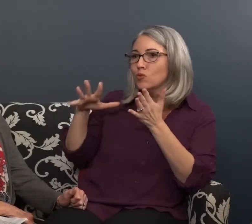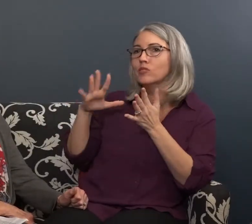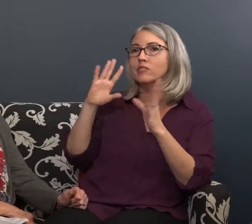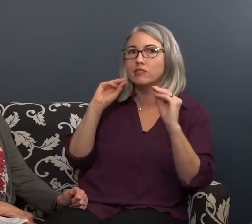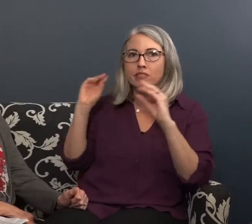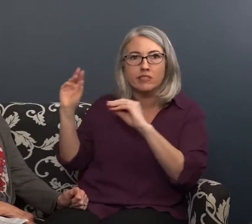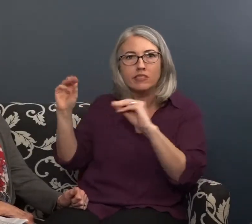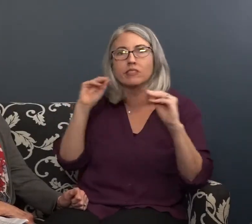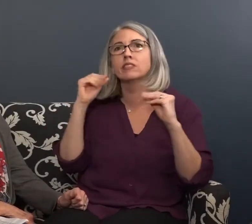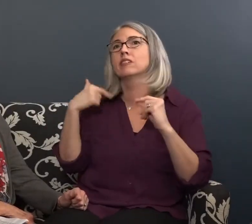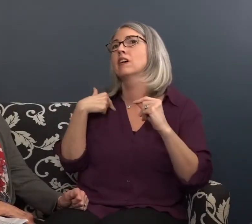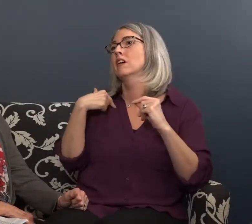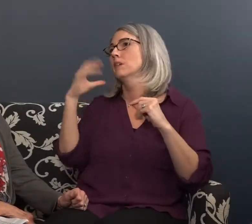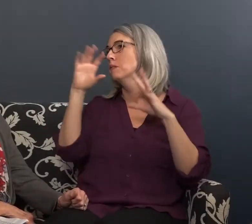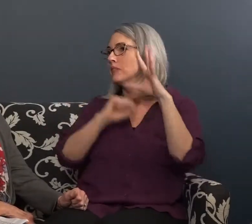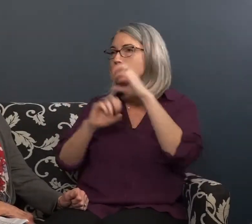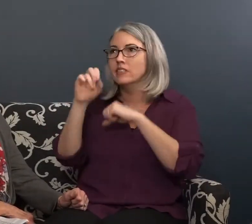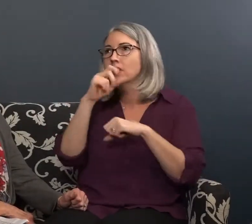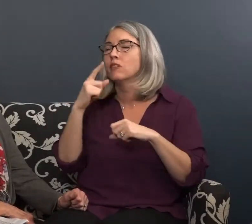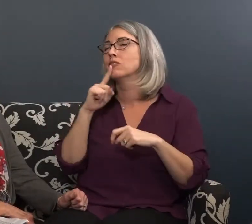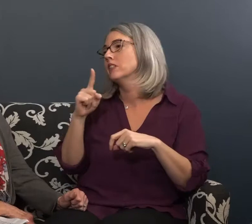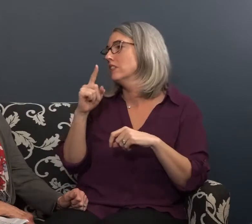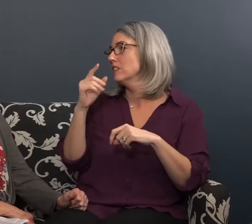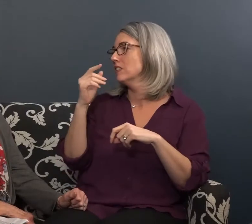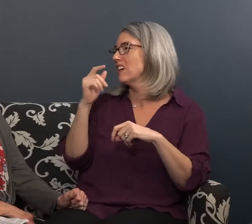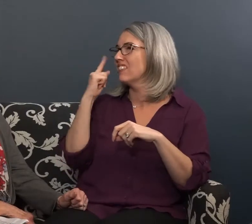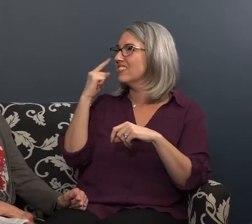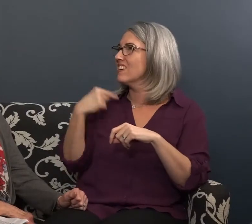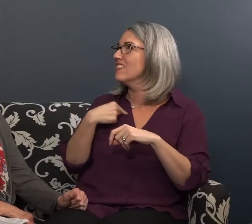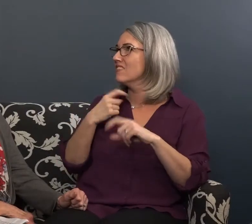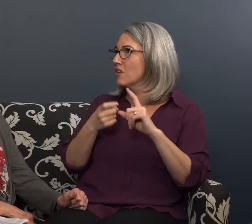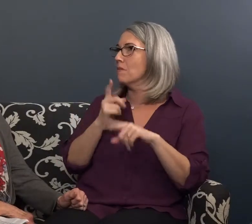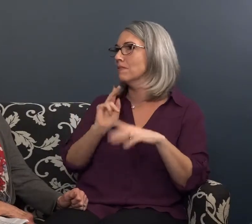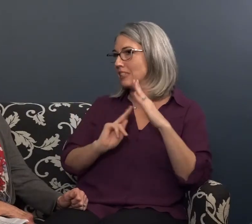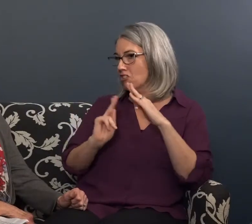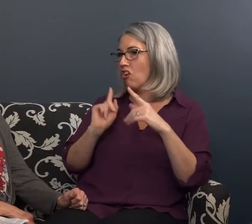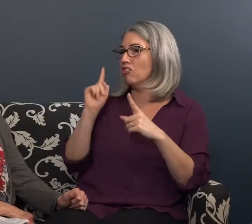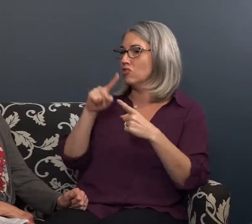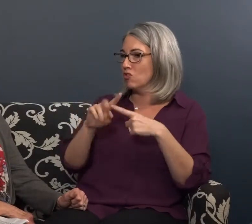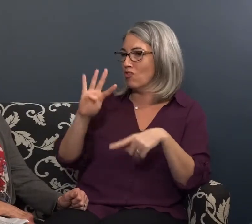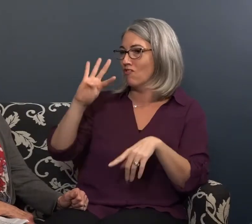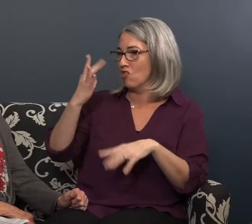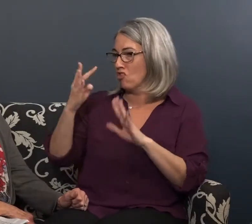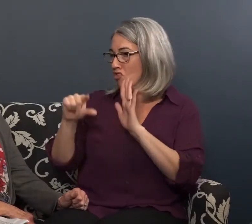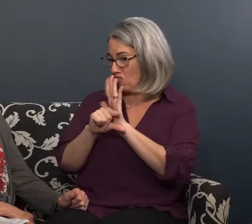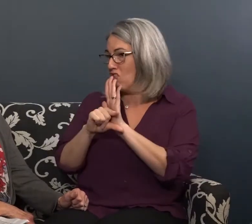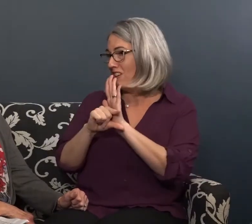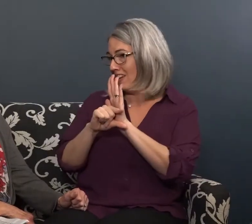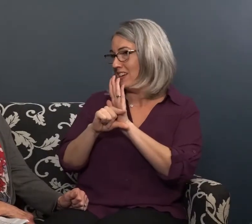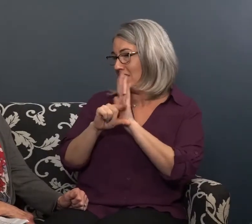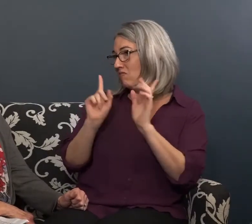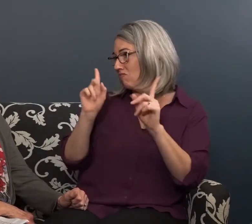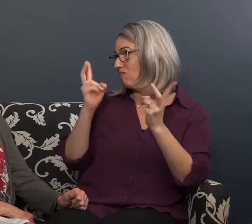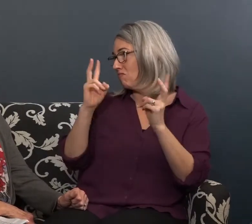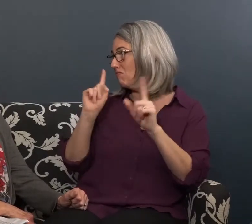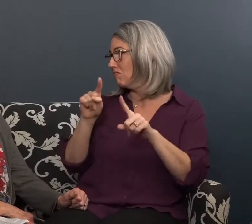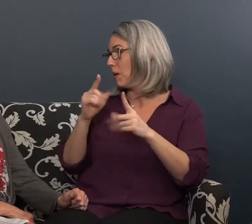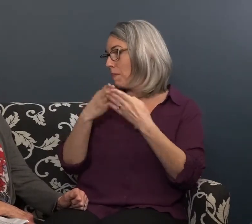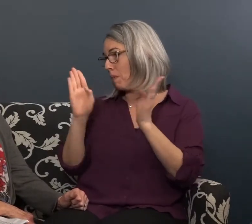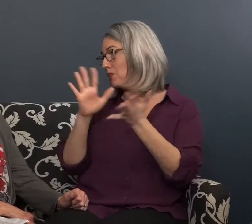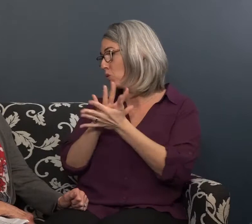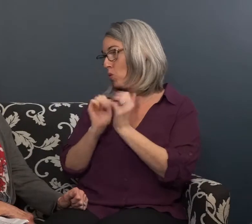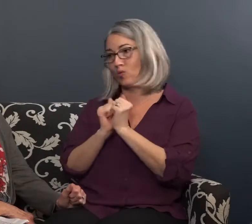missed a lot of information I missed also what my classmates were saying and so from kindergarten up until